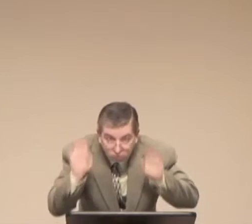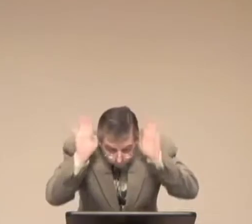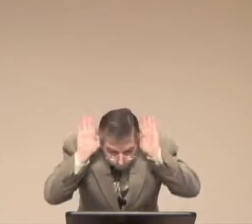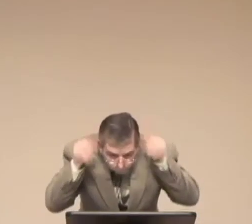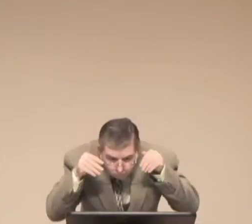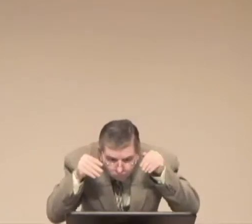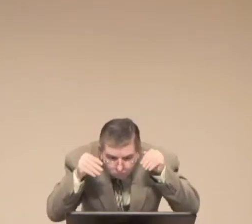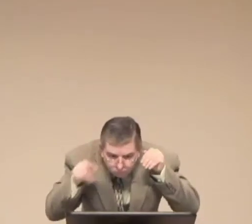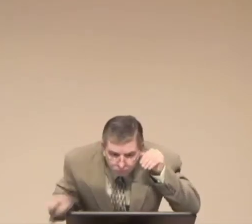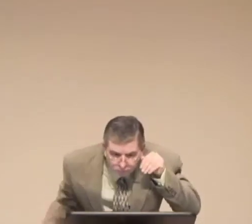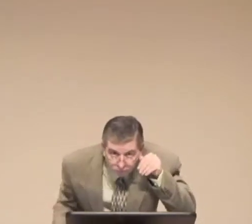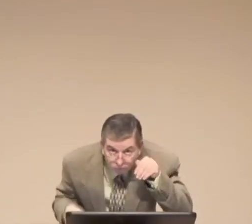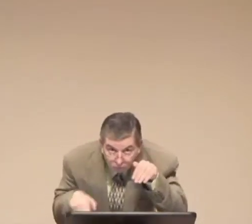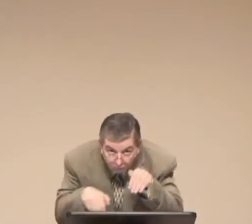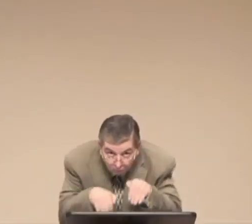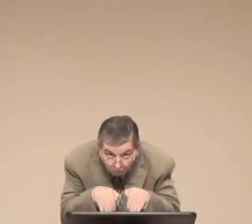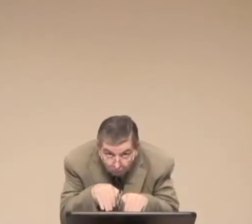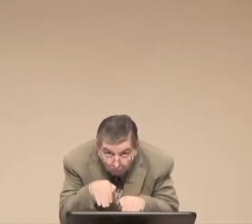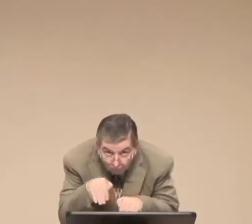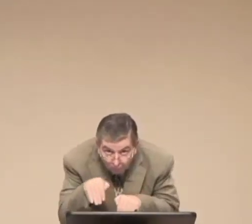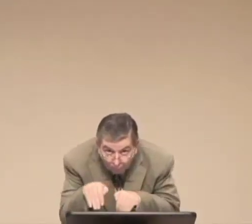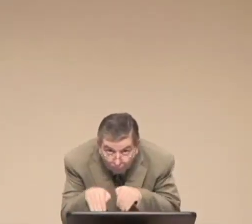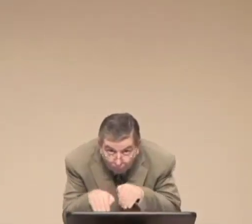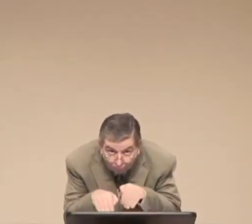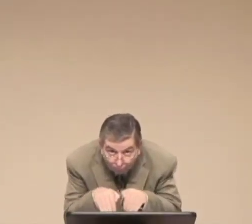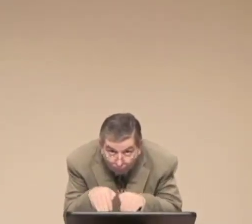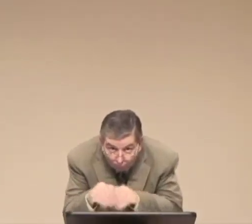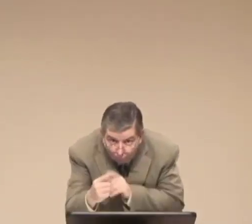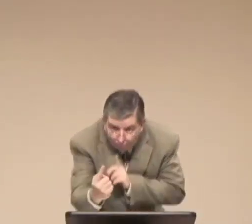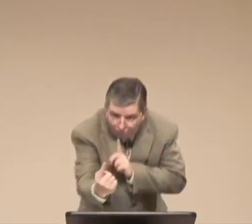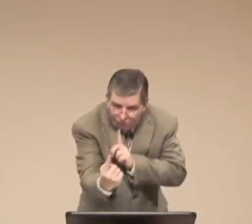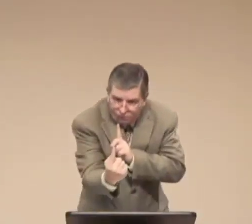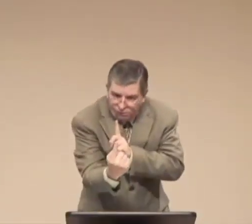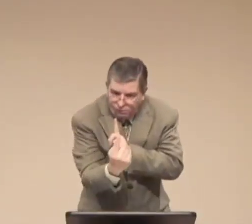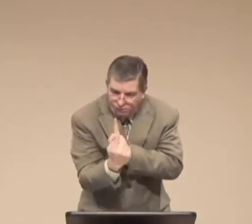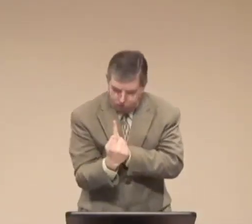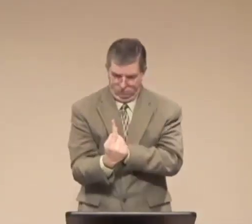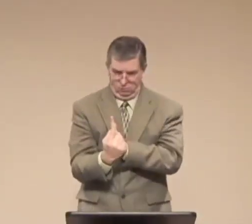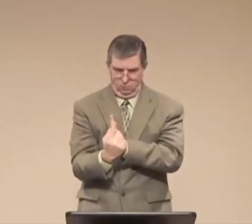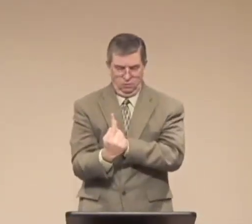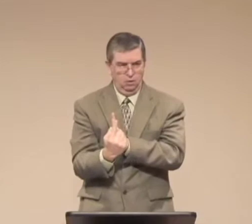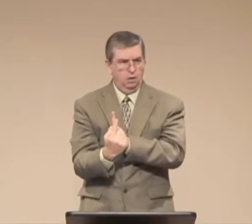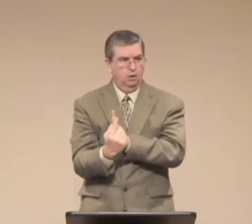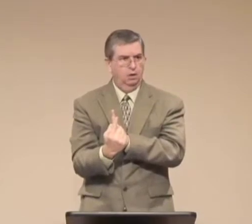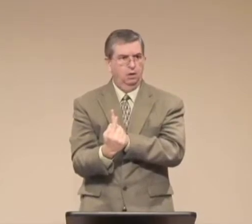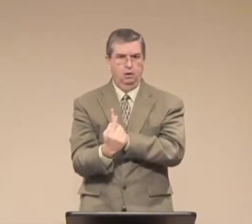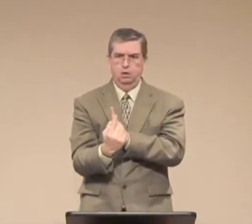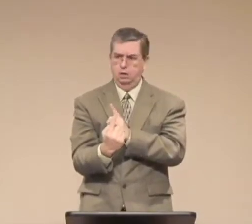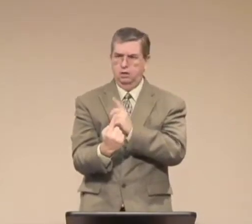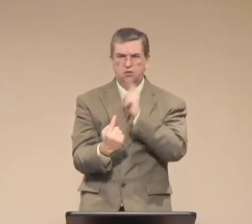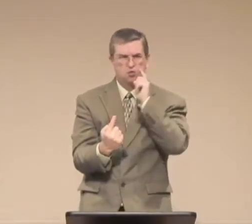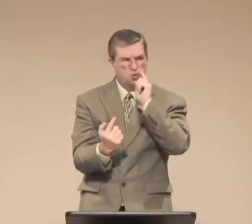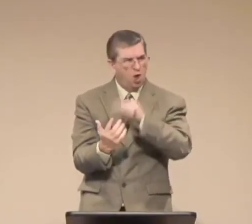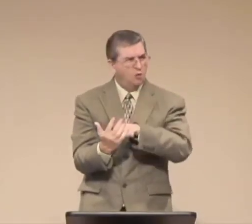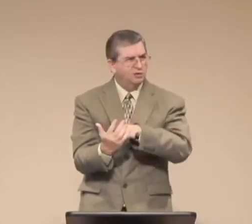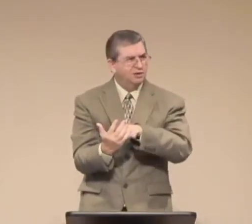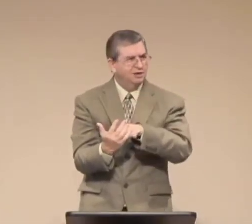Go. the dog lay down and crone his tail between his legs and came probably back to the father.